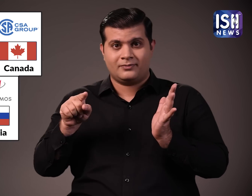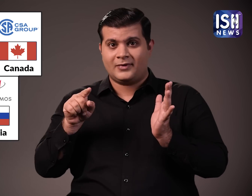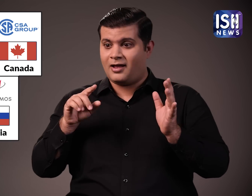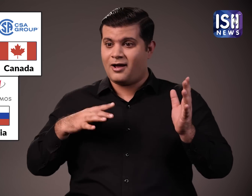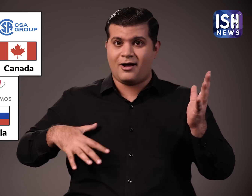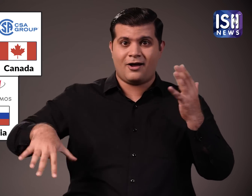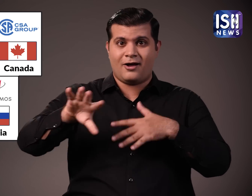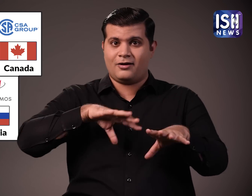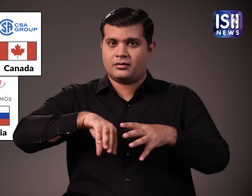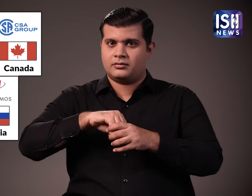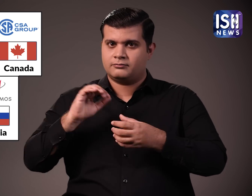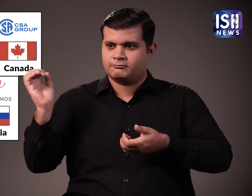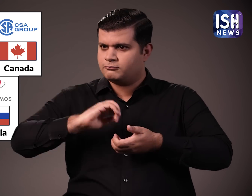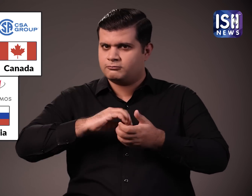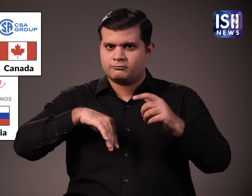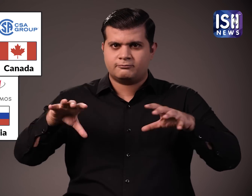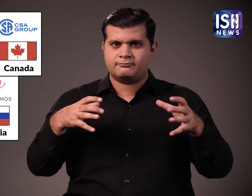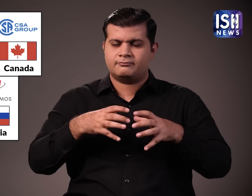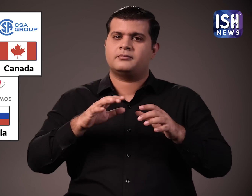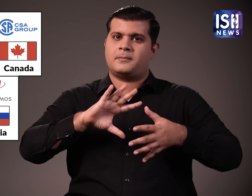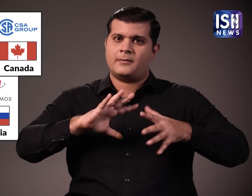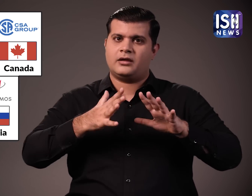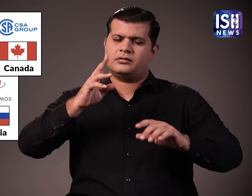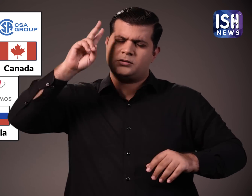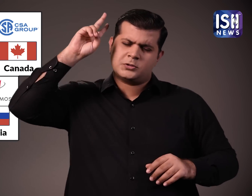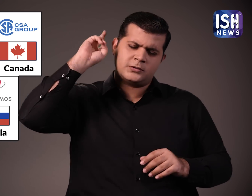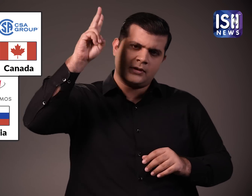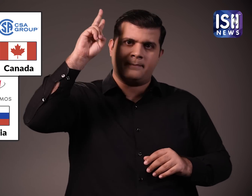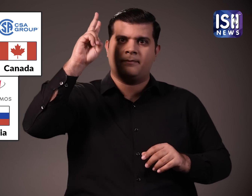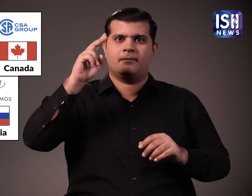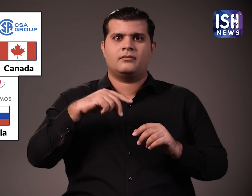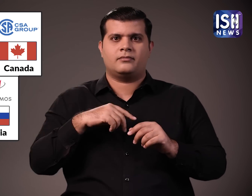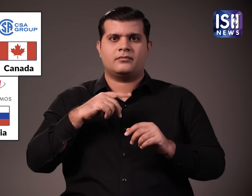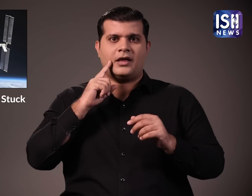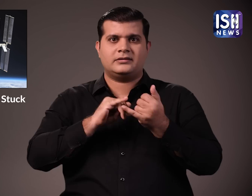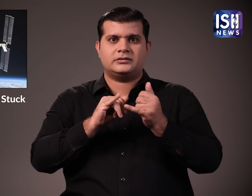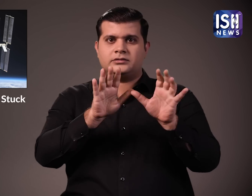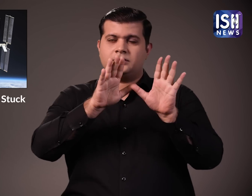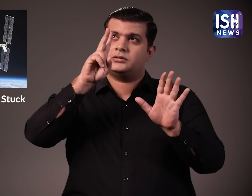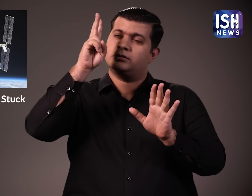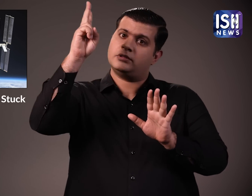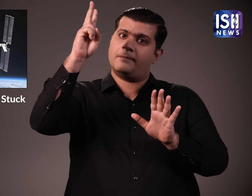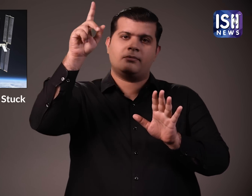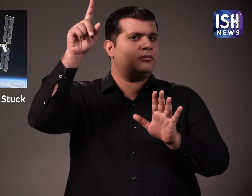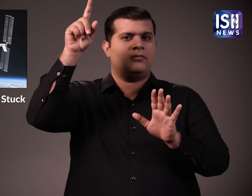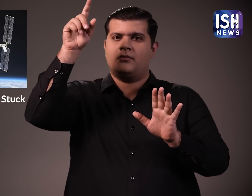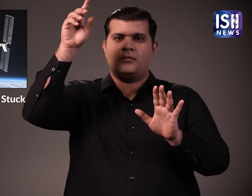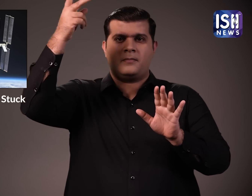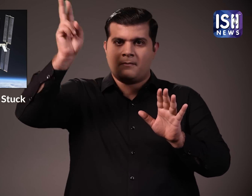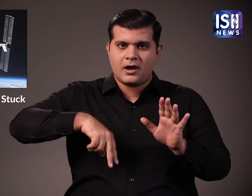and Russia's Roscosmos. They together established the ISS and it is stationed in